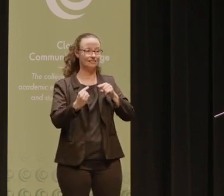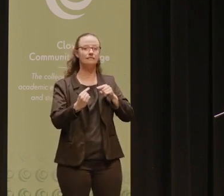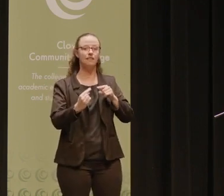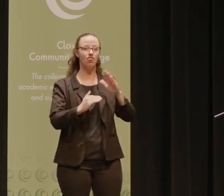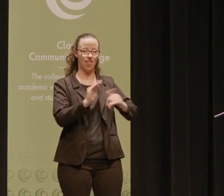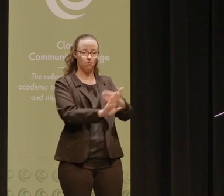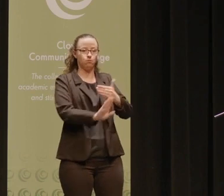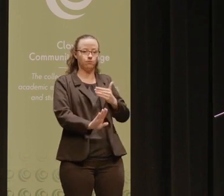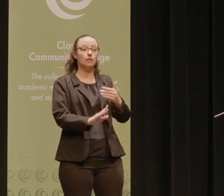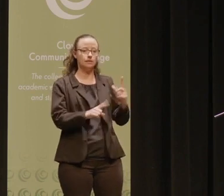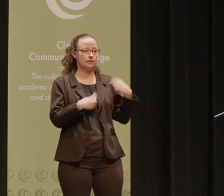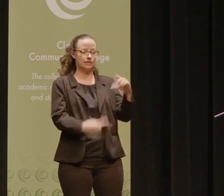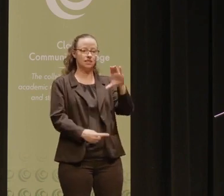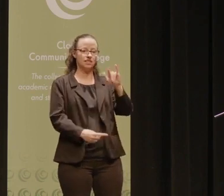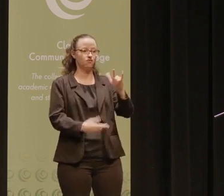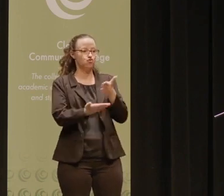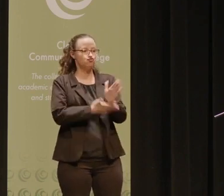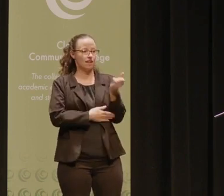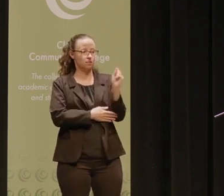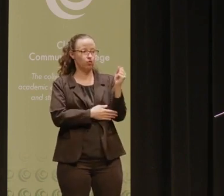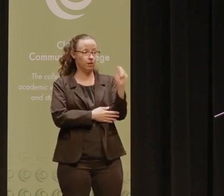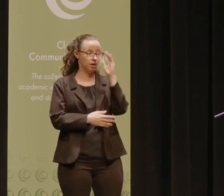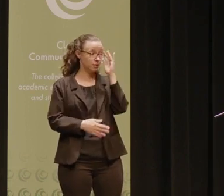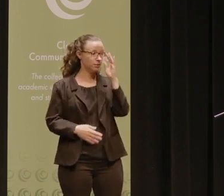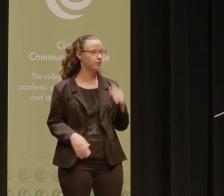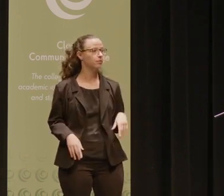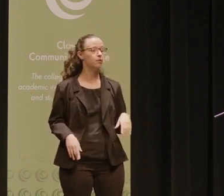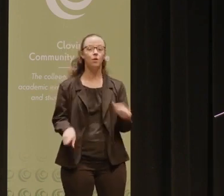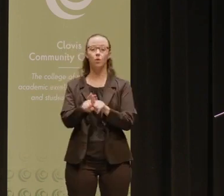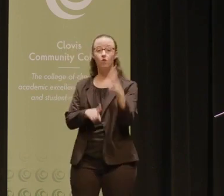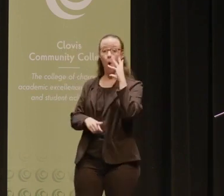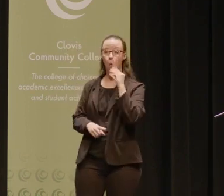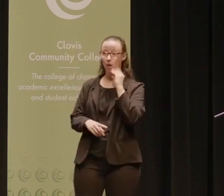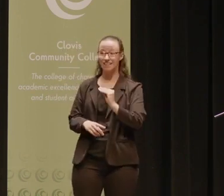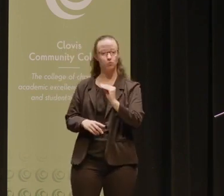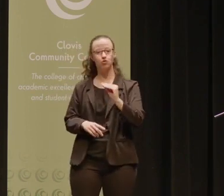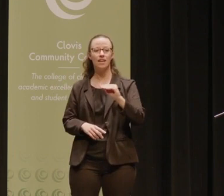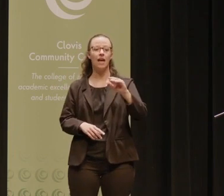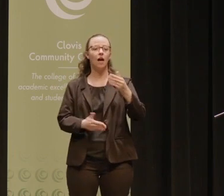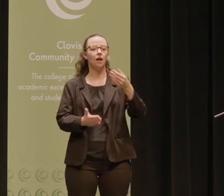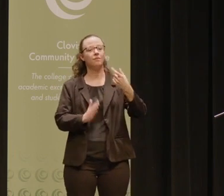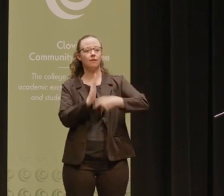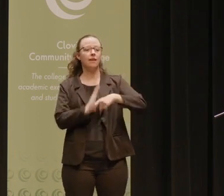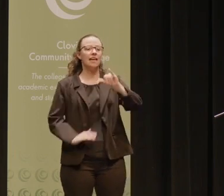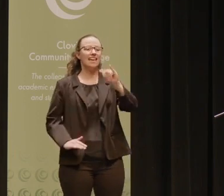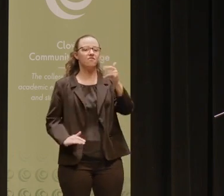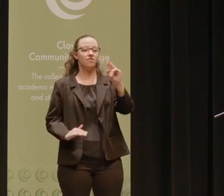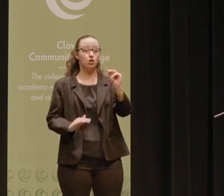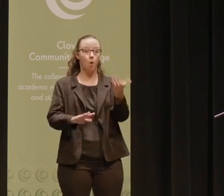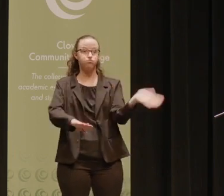since the civil rights movement. And we've also experienced record rates of inflation over the past three years.